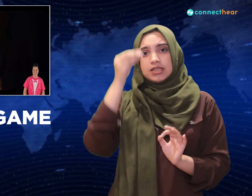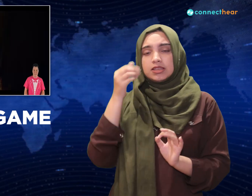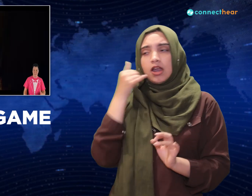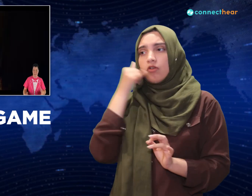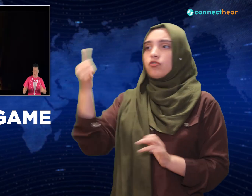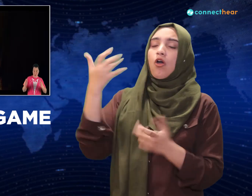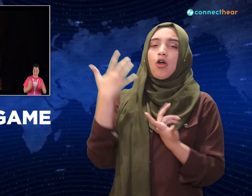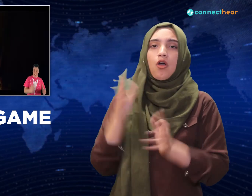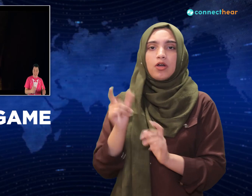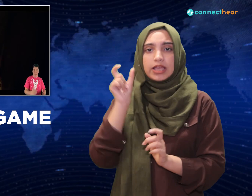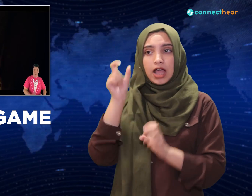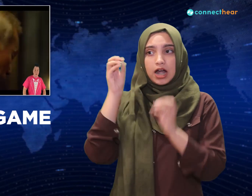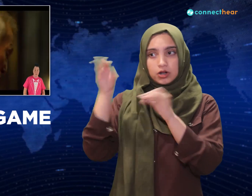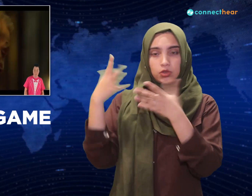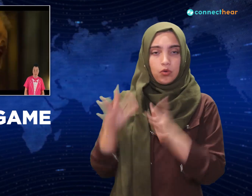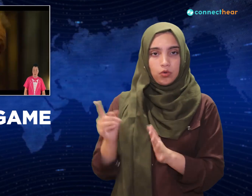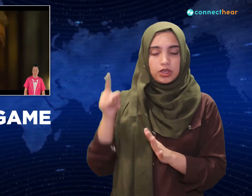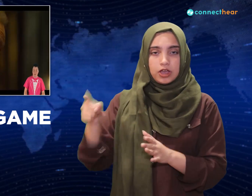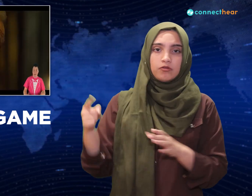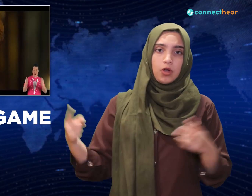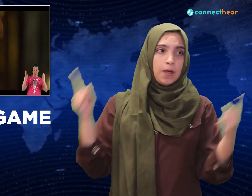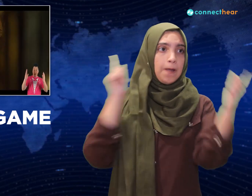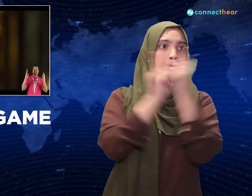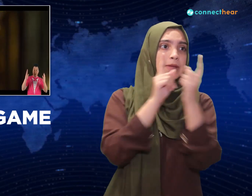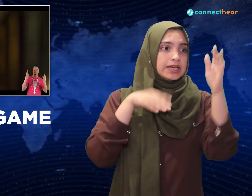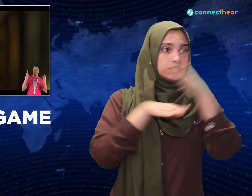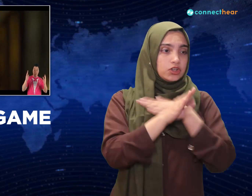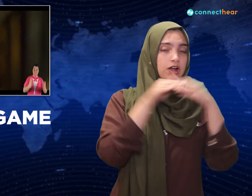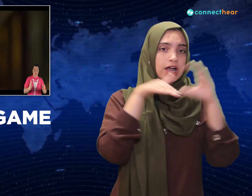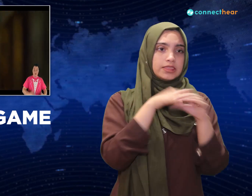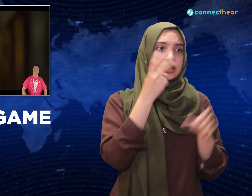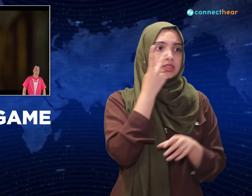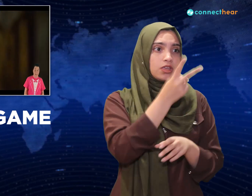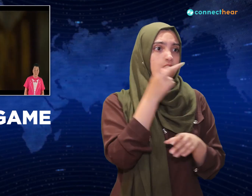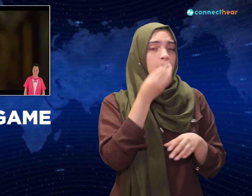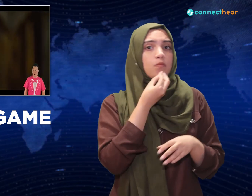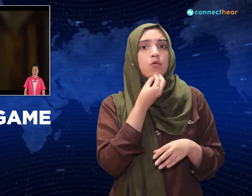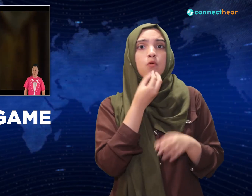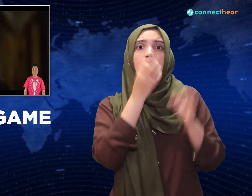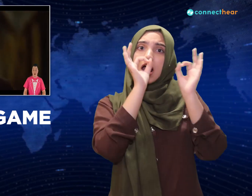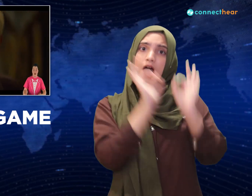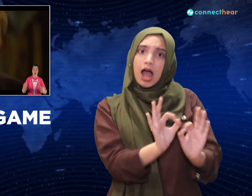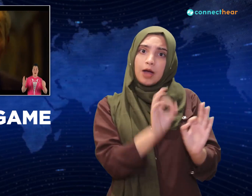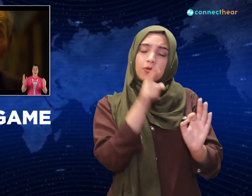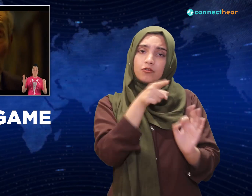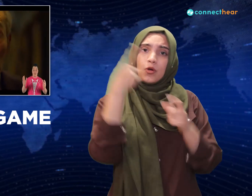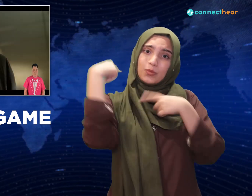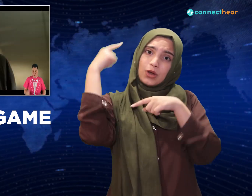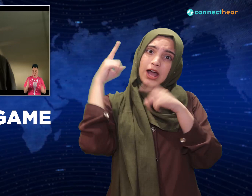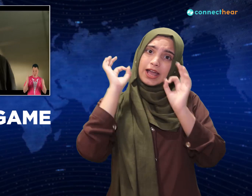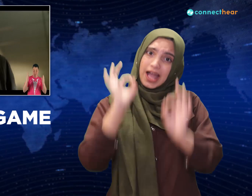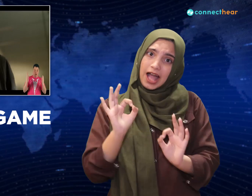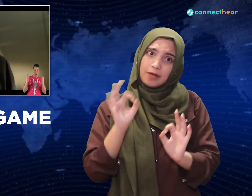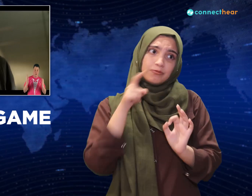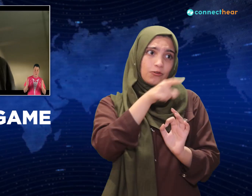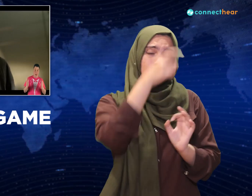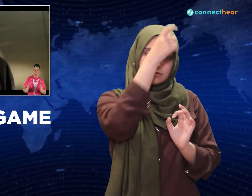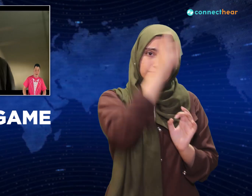turns out, he was the creator of the Squid Games all along. You crazy old man,